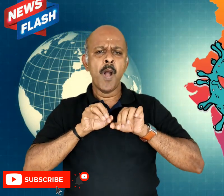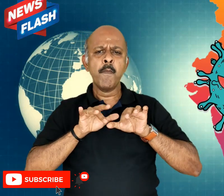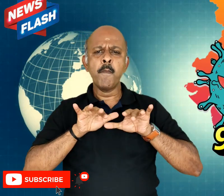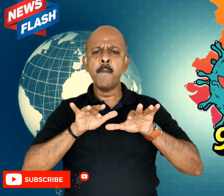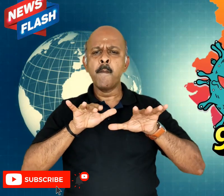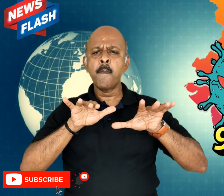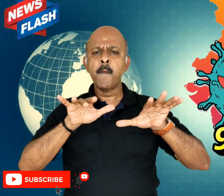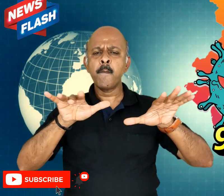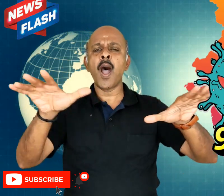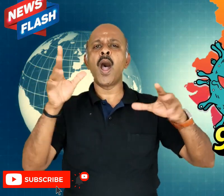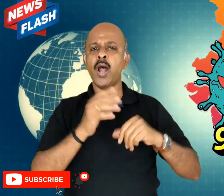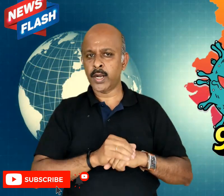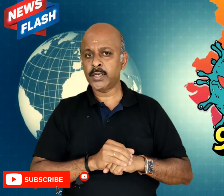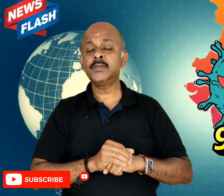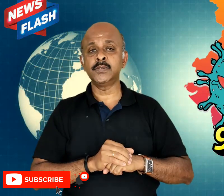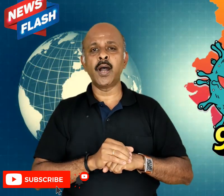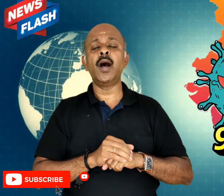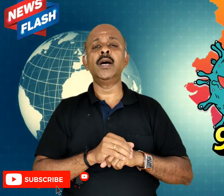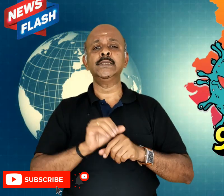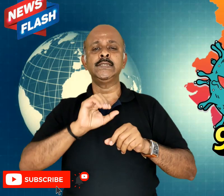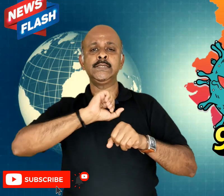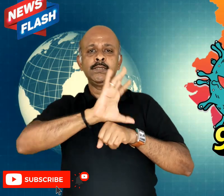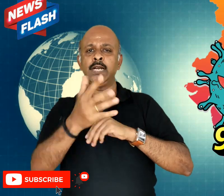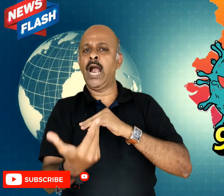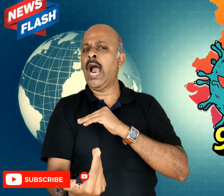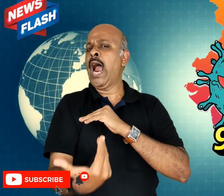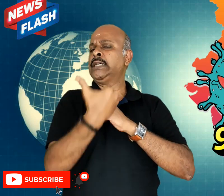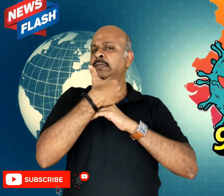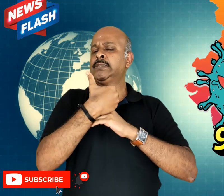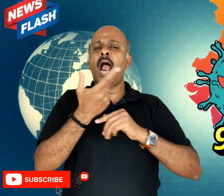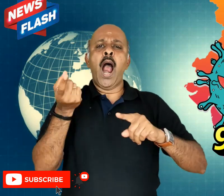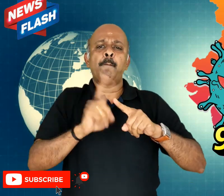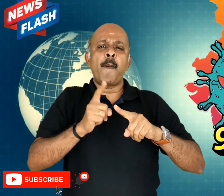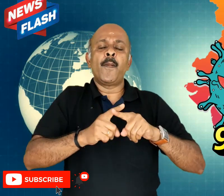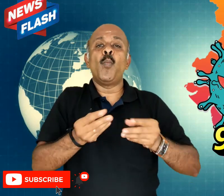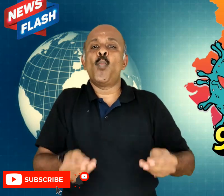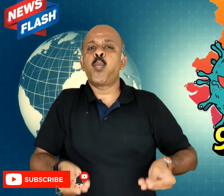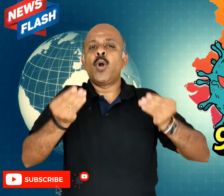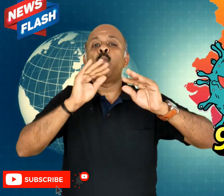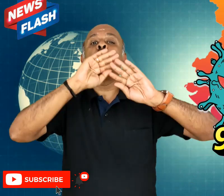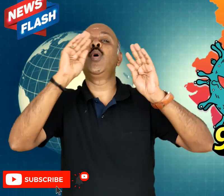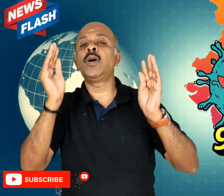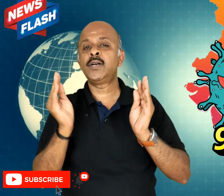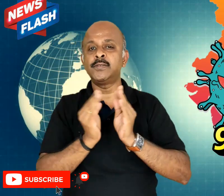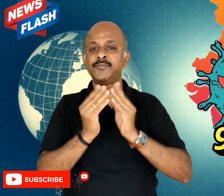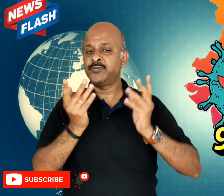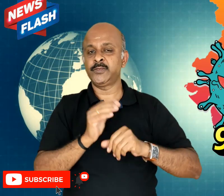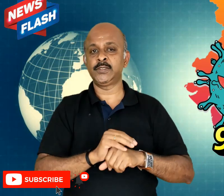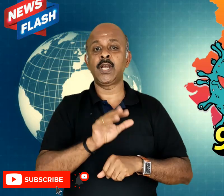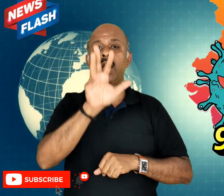So, in this pandemic, India had over 96 lakh people